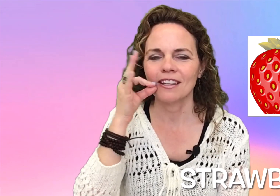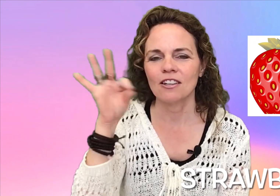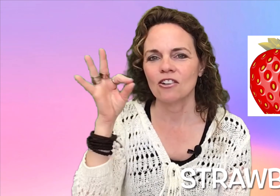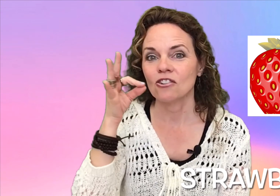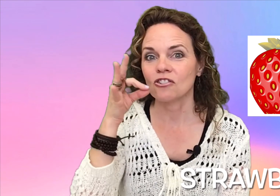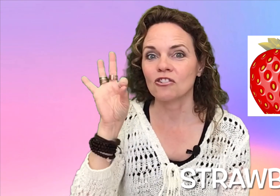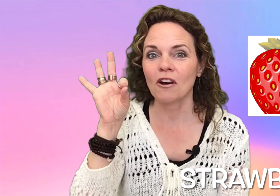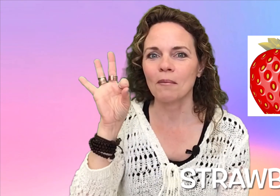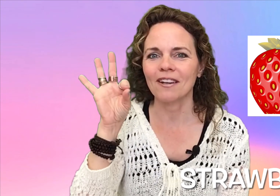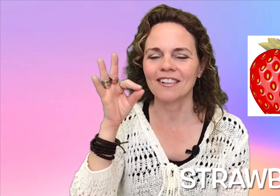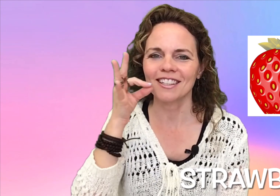Strawberry.